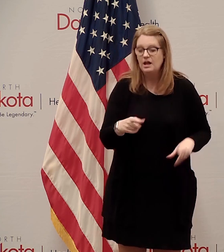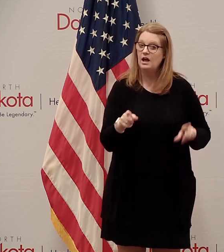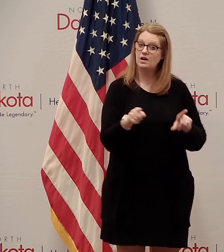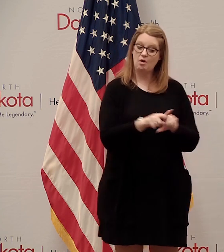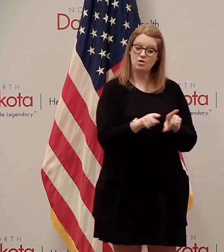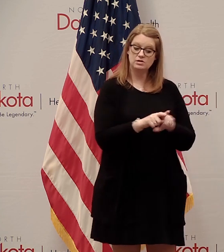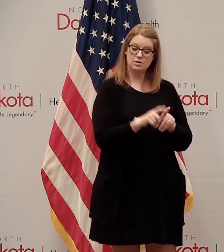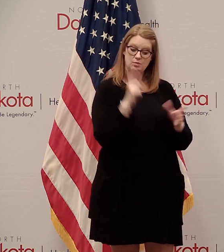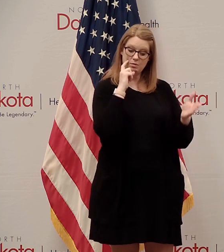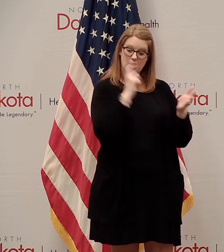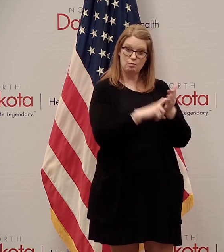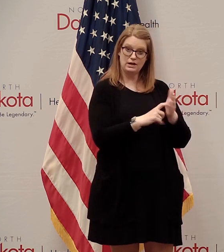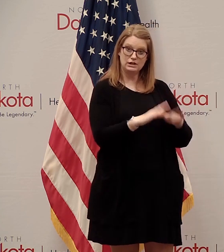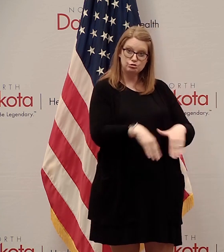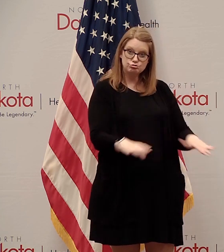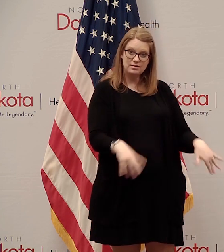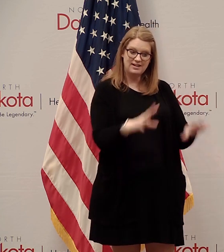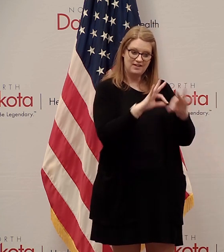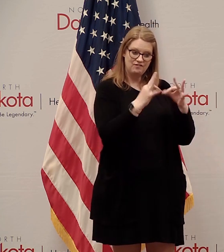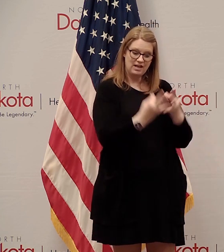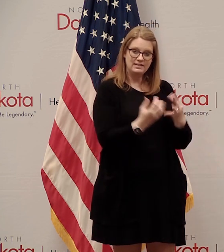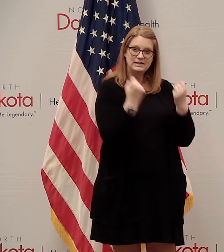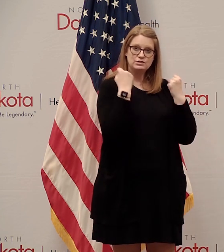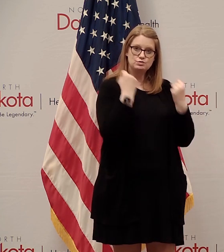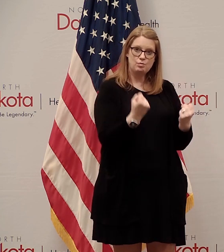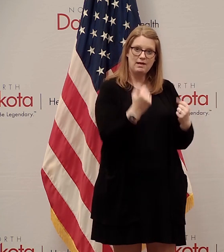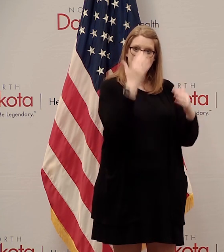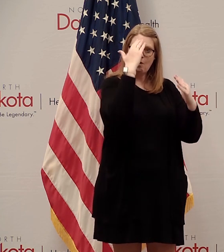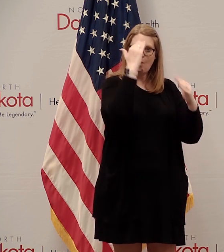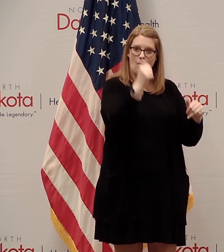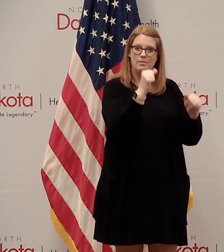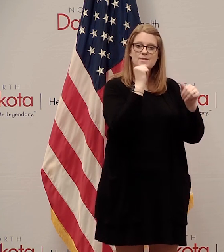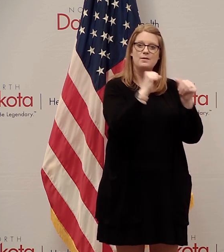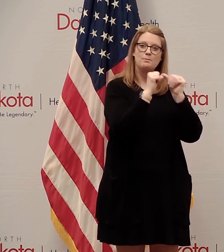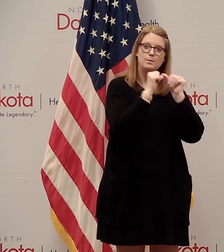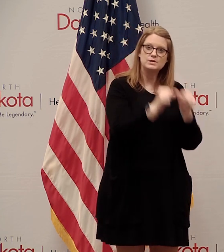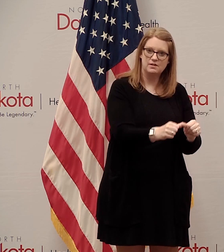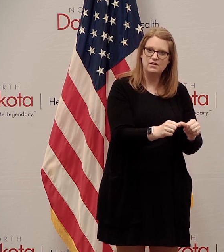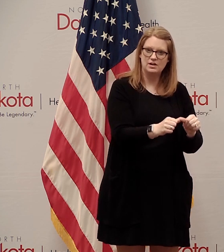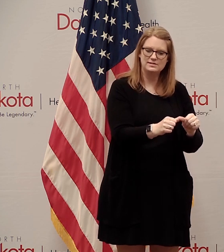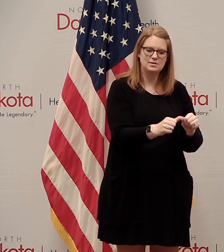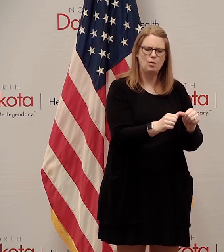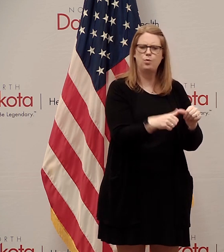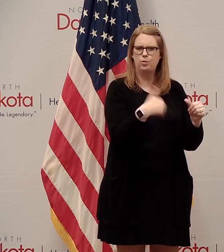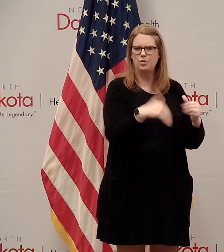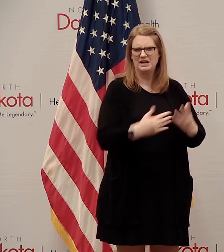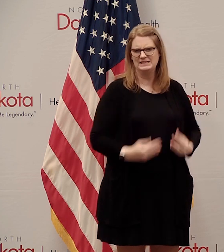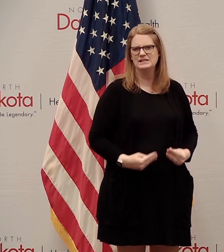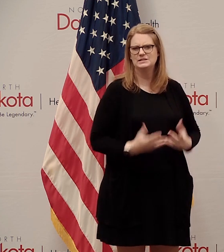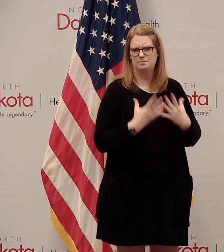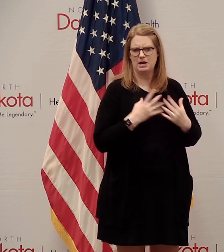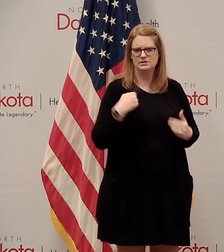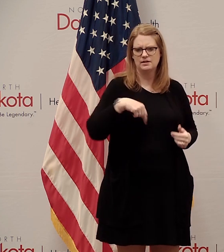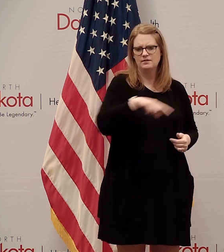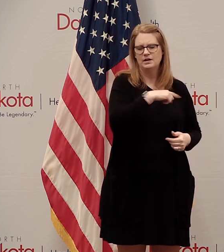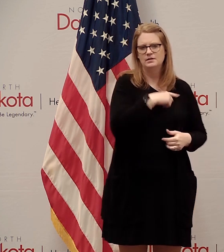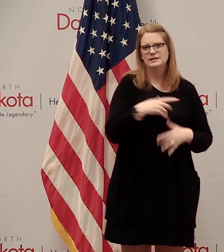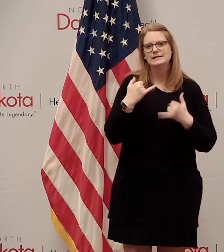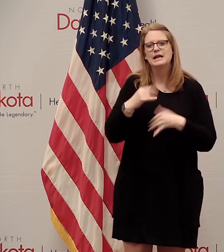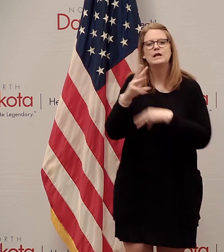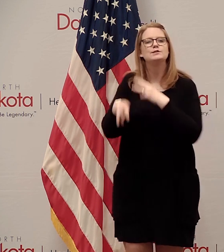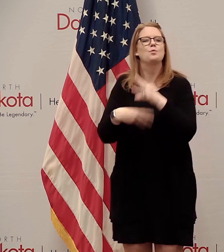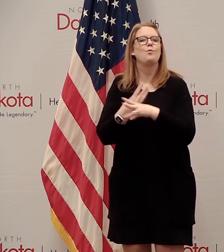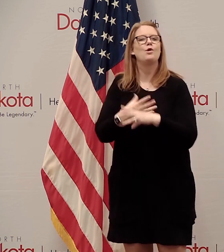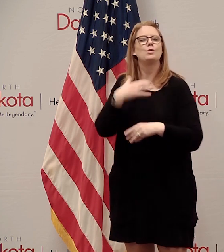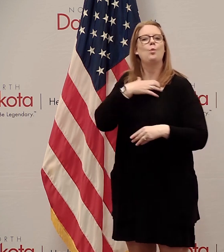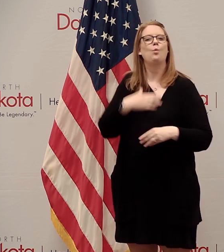and their families whose strength, hope and perseverance is an inspiration to us all. Today is World Wish Day